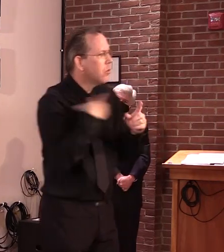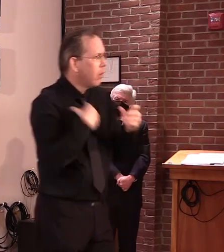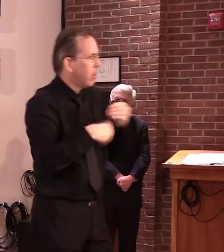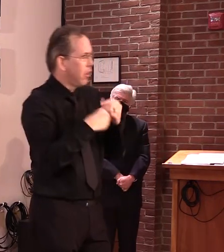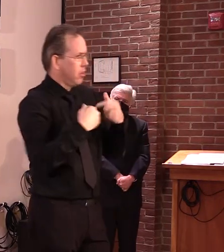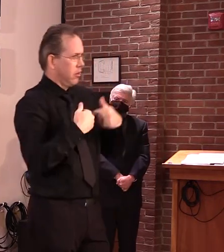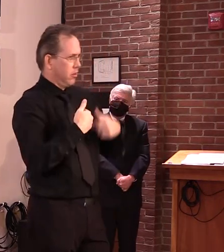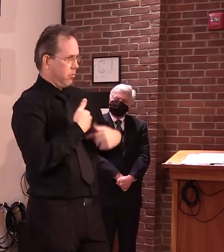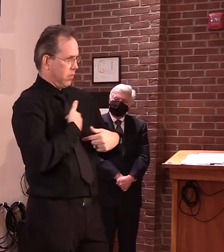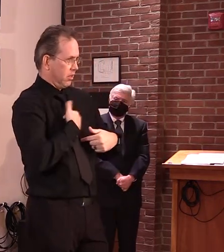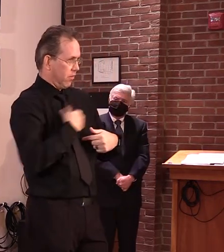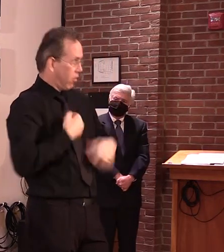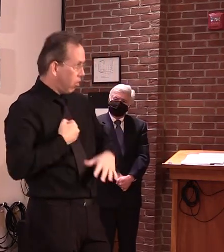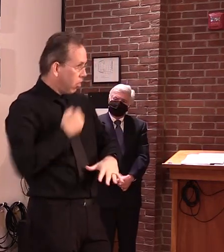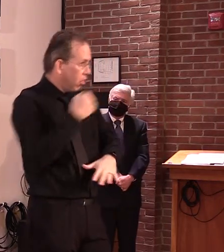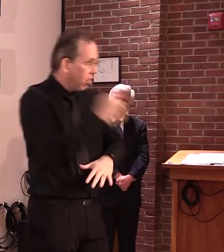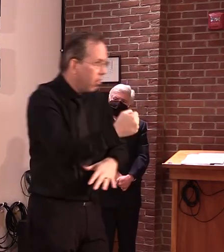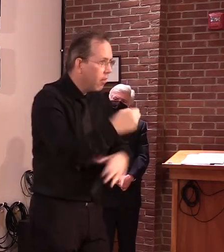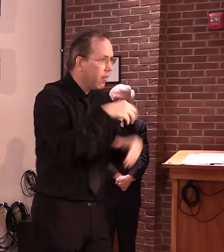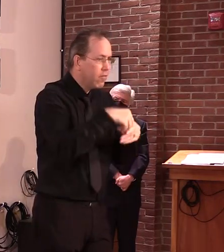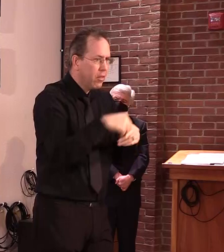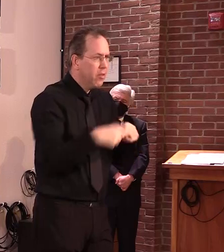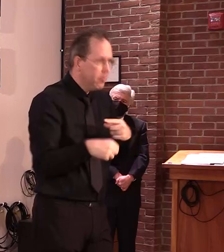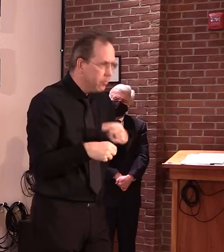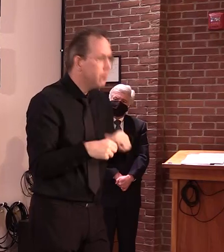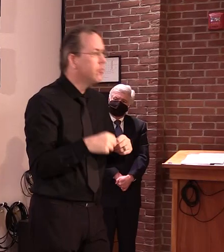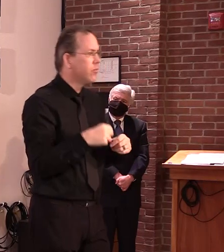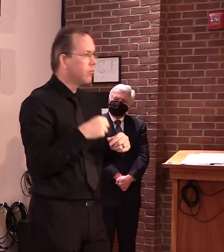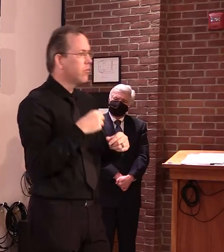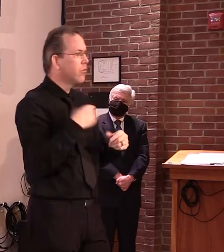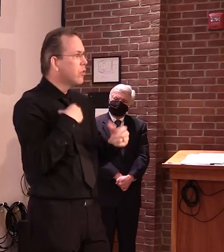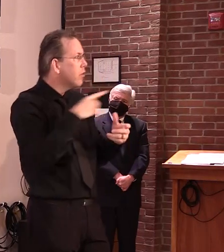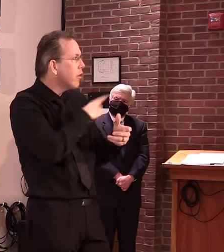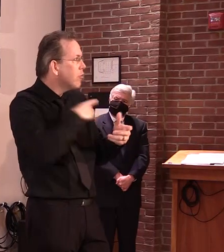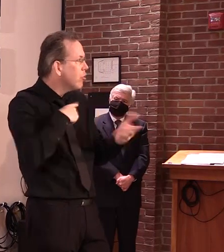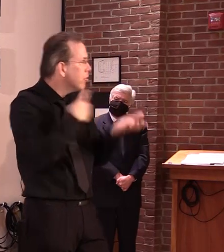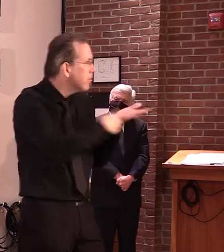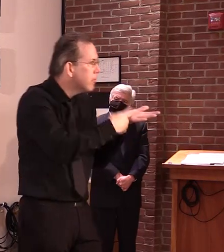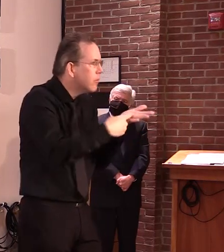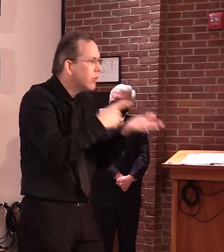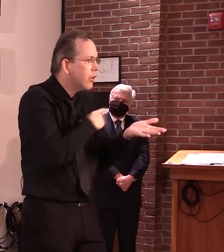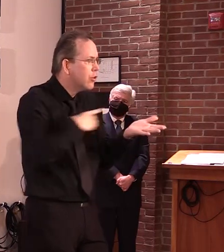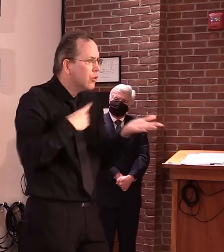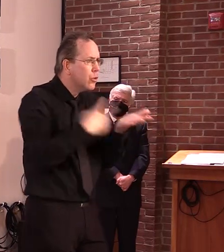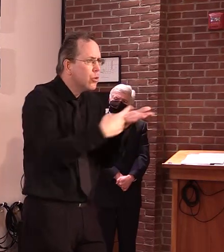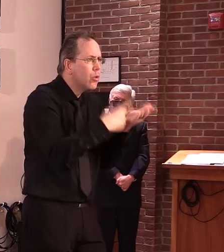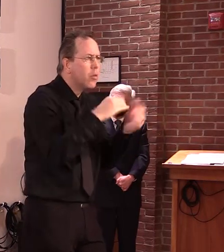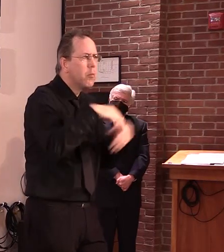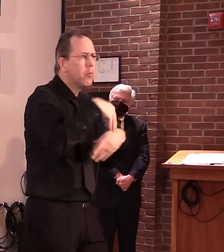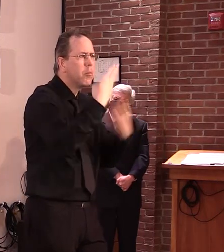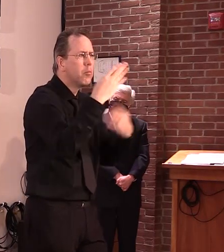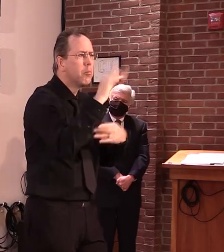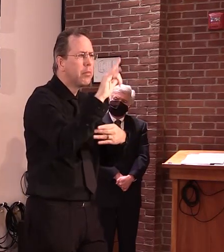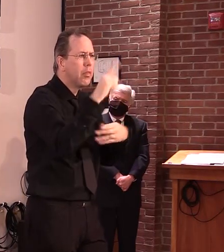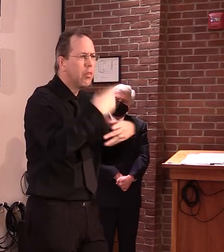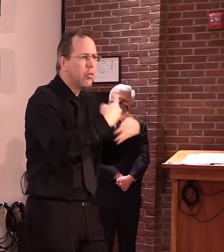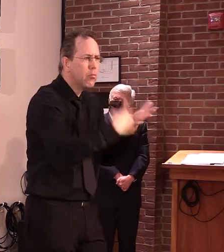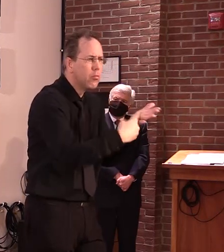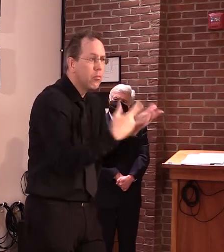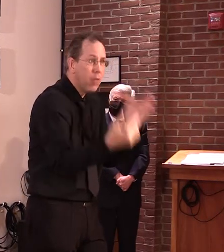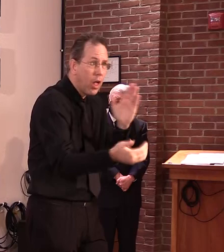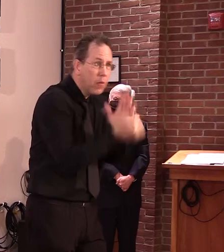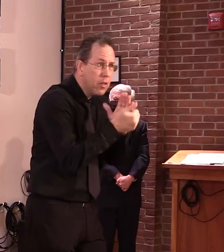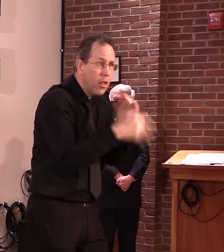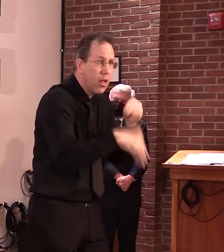until the legislature took the action on another bill and then with an amendment put me in place with my with